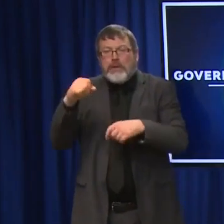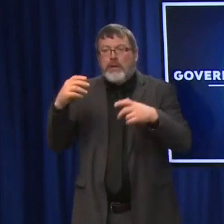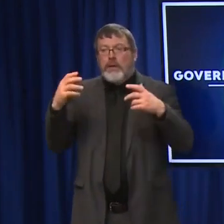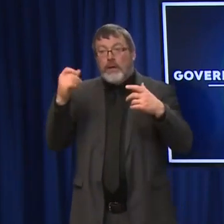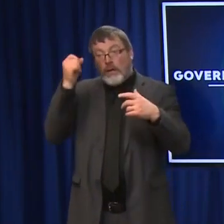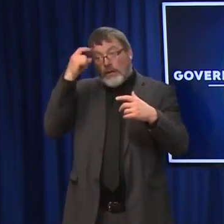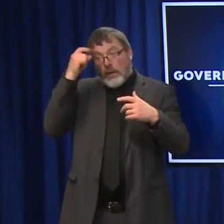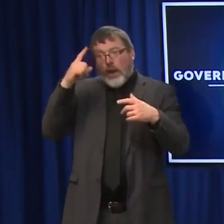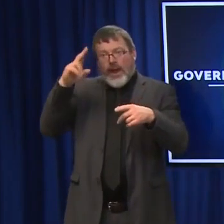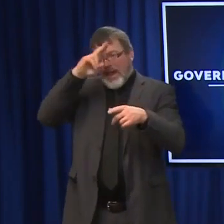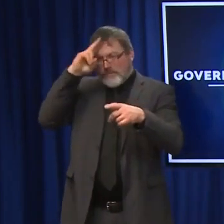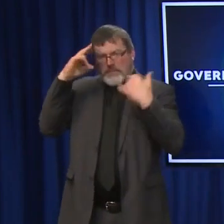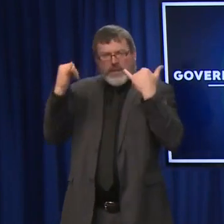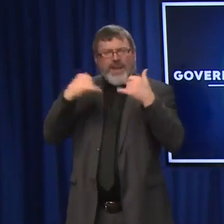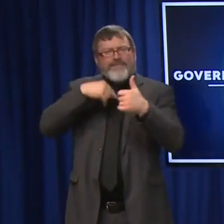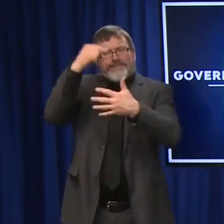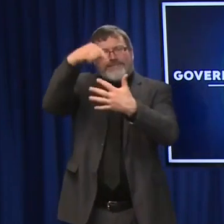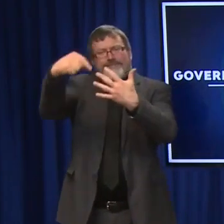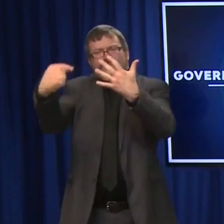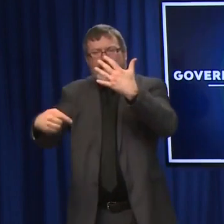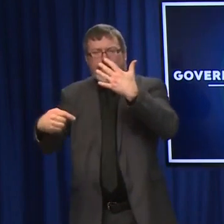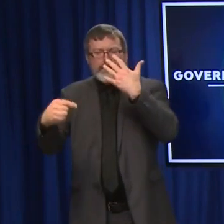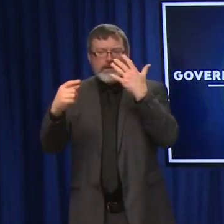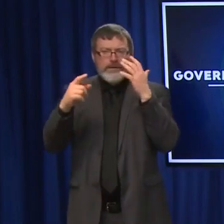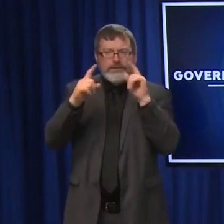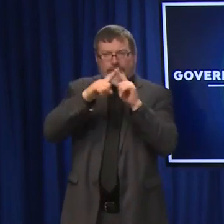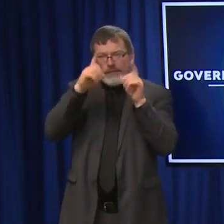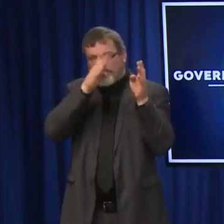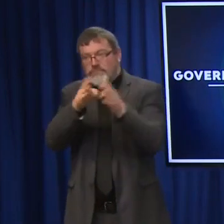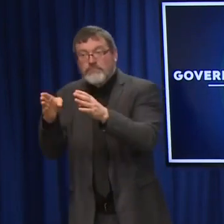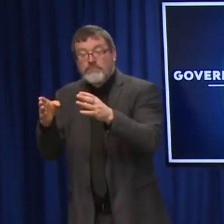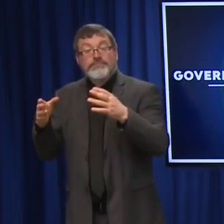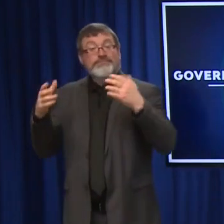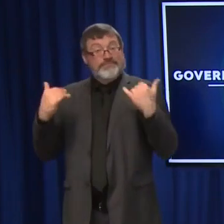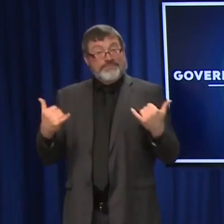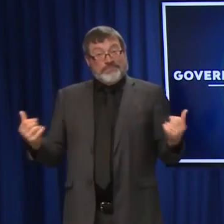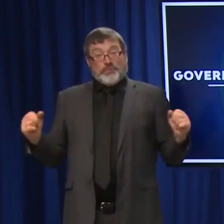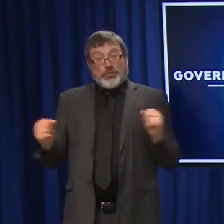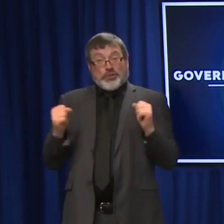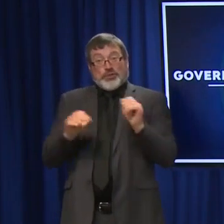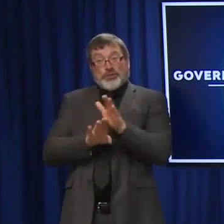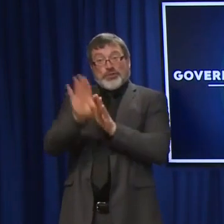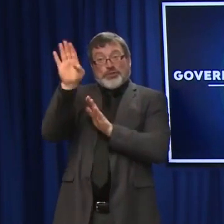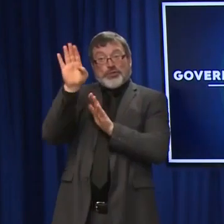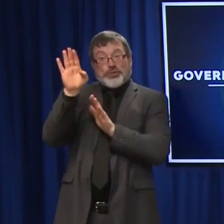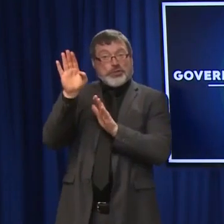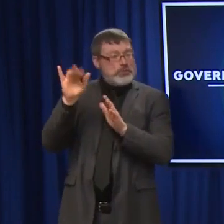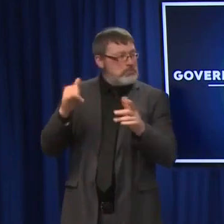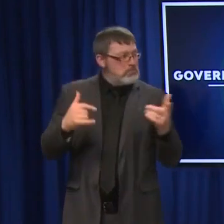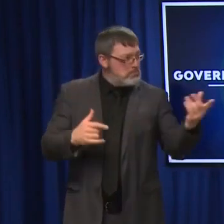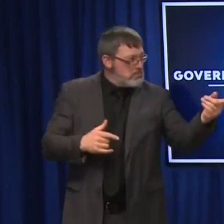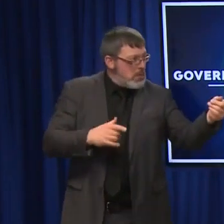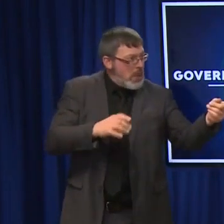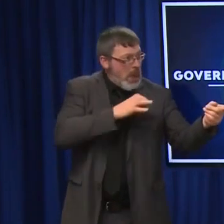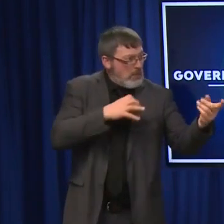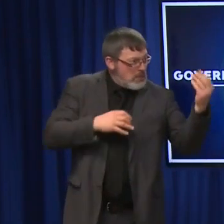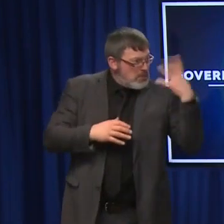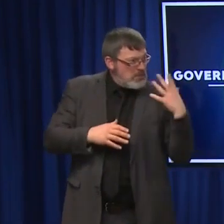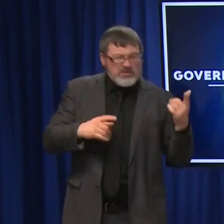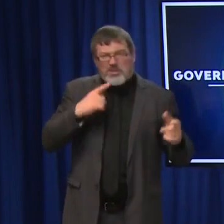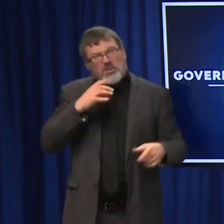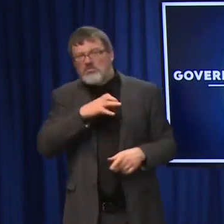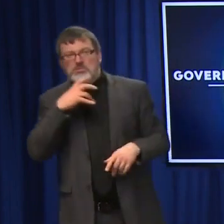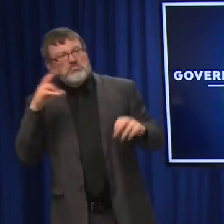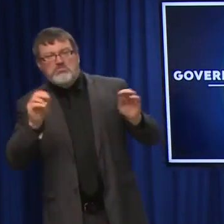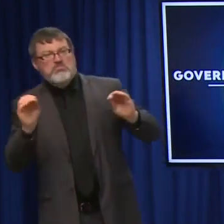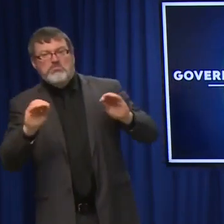especially during the winter months and as we're seeing the surge. So I don't know if the commission wants to add anything to that, but it's nothing... You know, it's